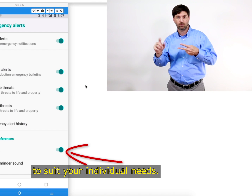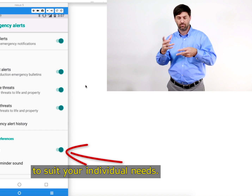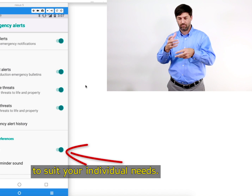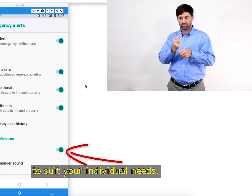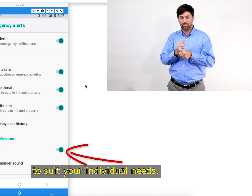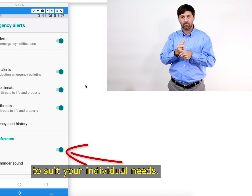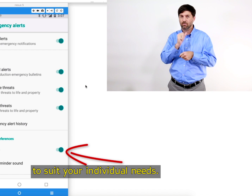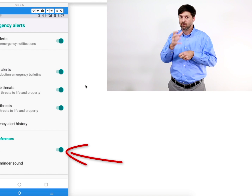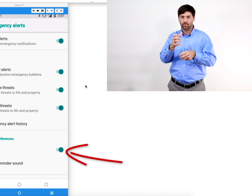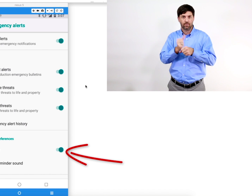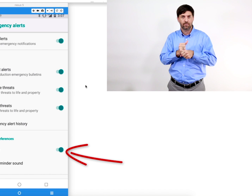individual needs.